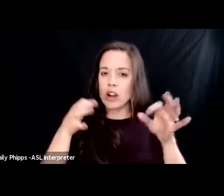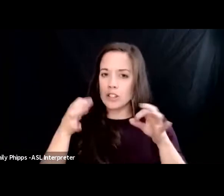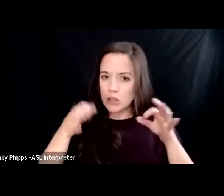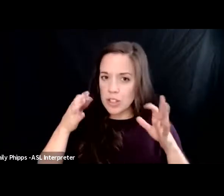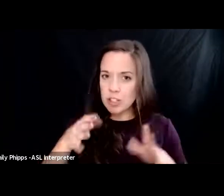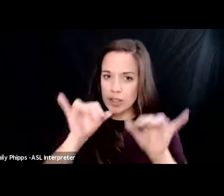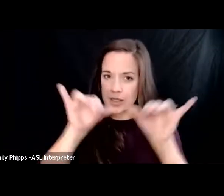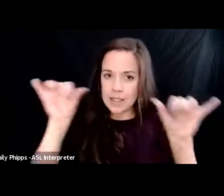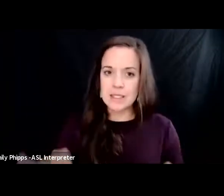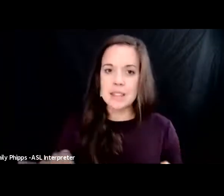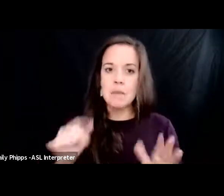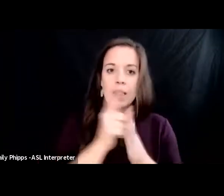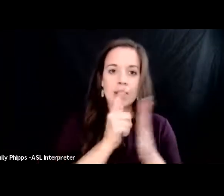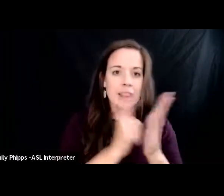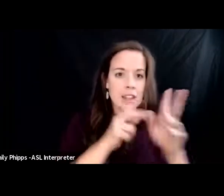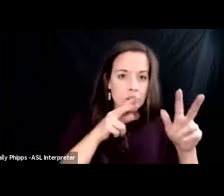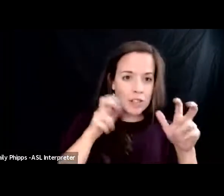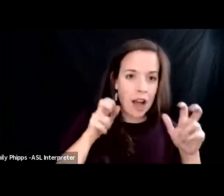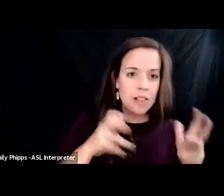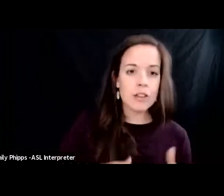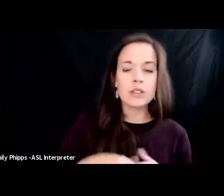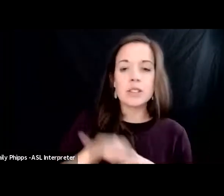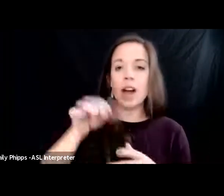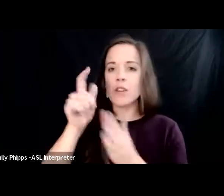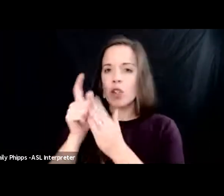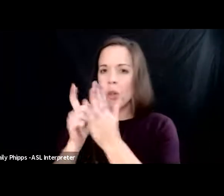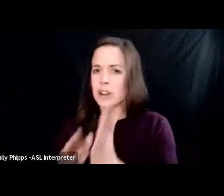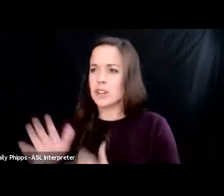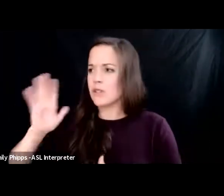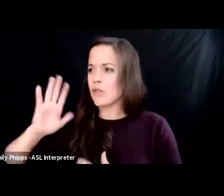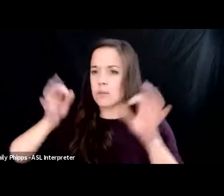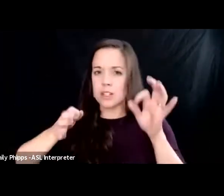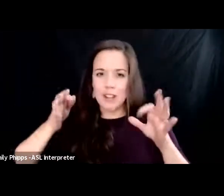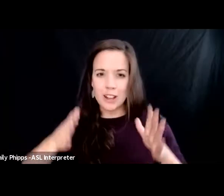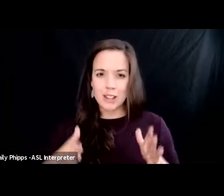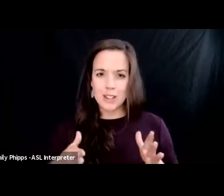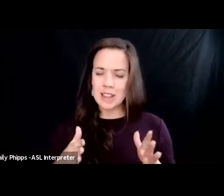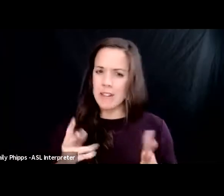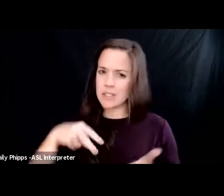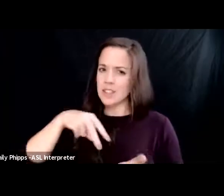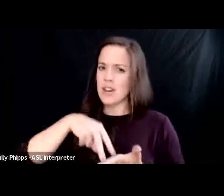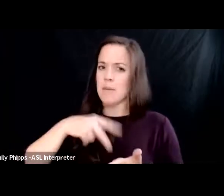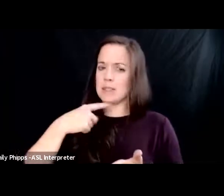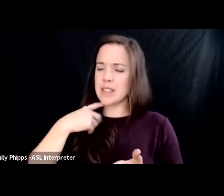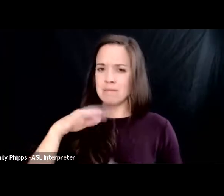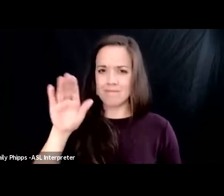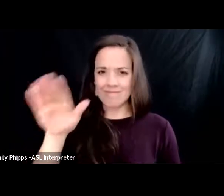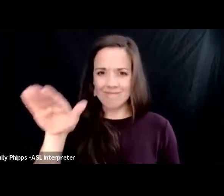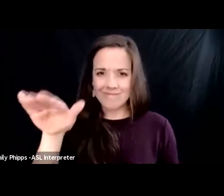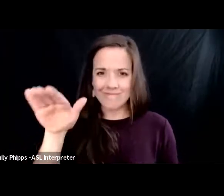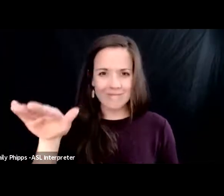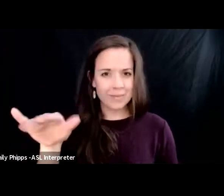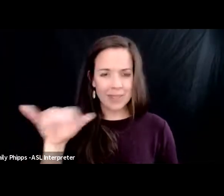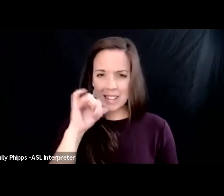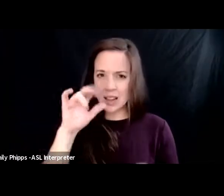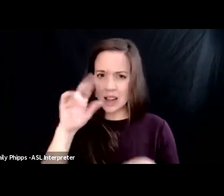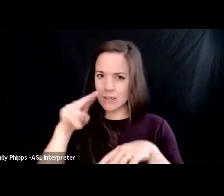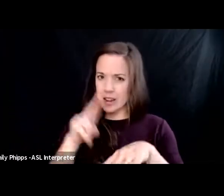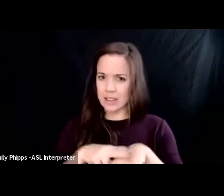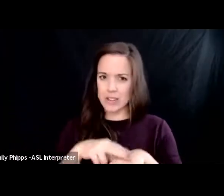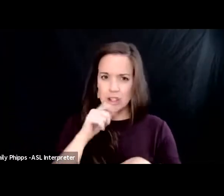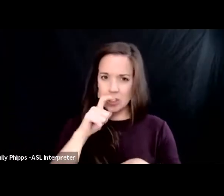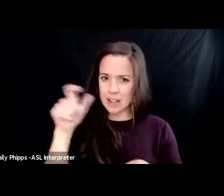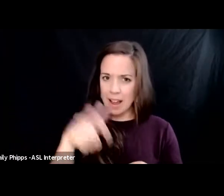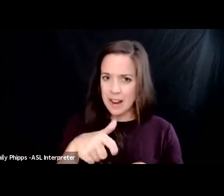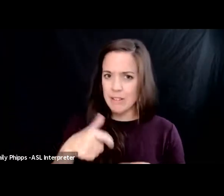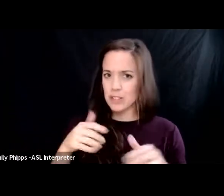other lawyers former judges have stood up and said that this was completely irregular and he shouldn't have